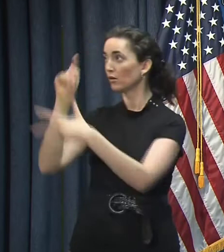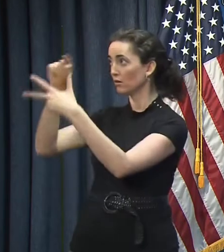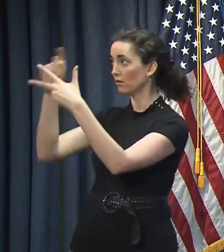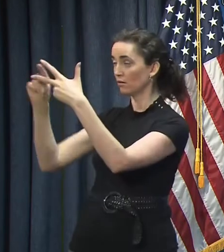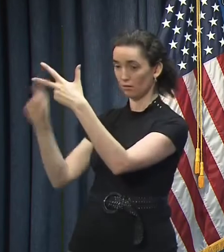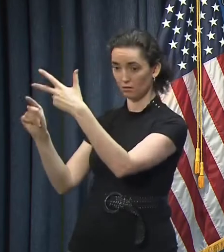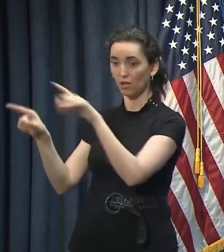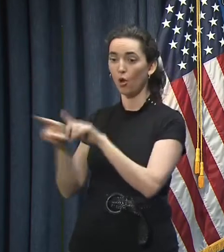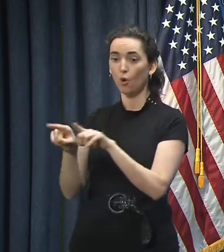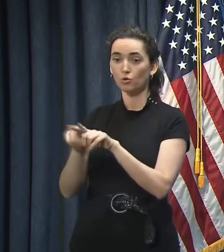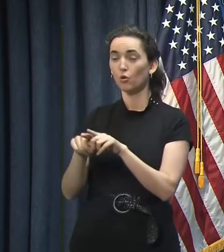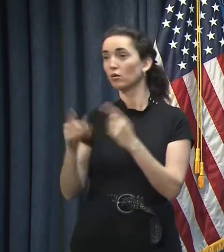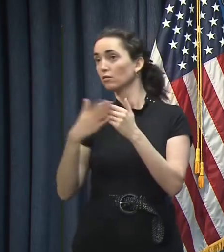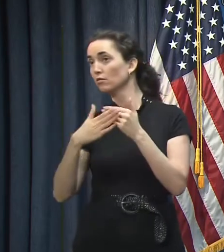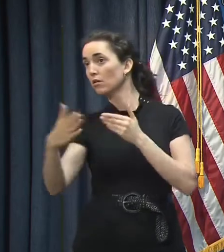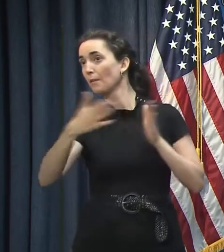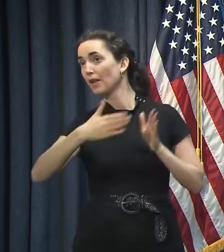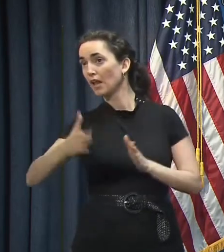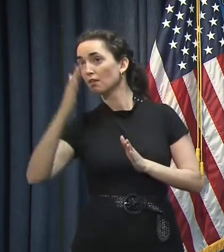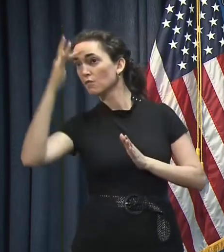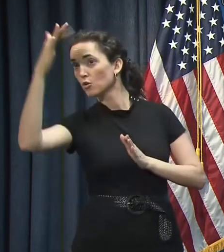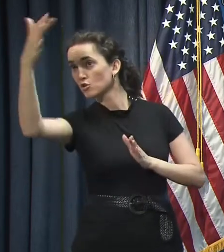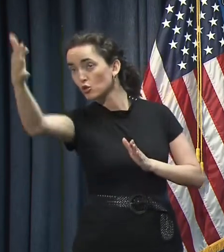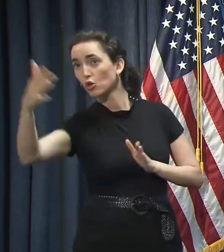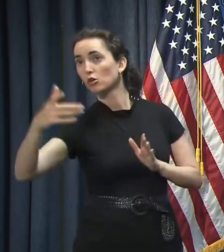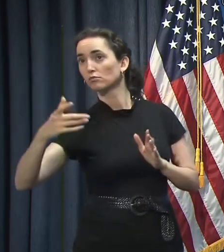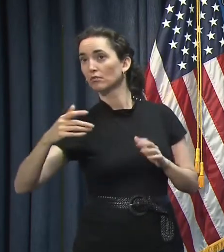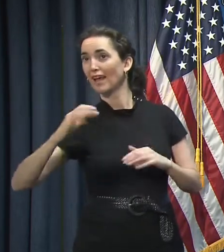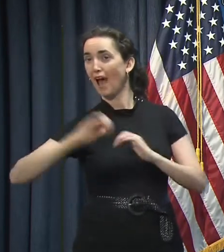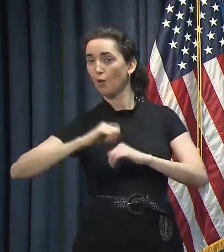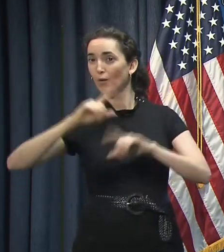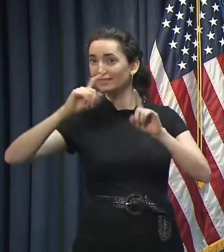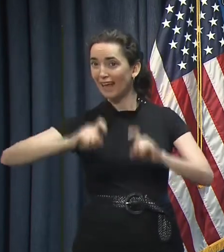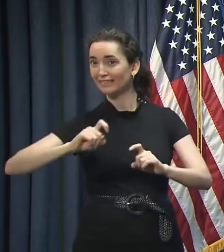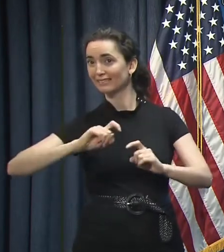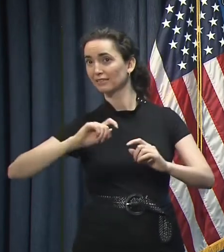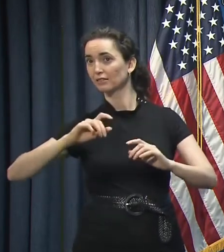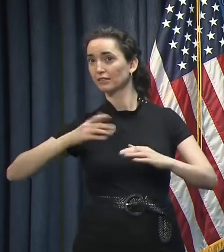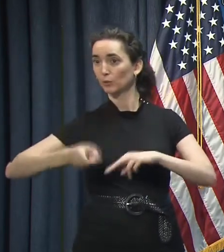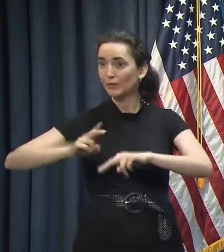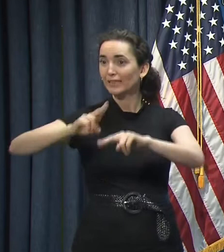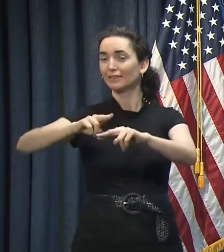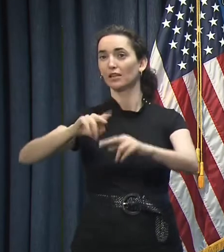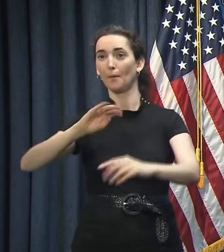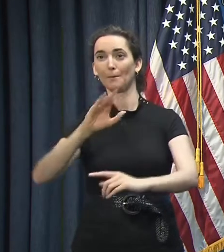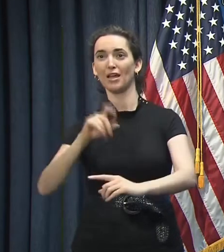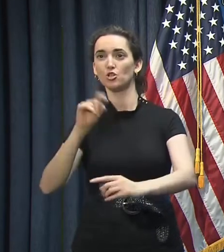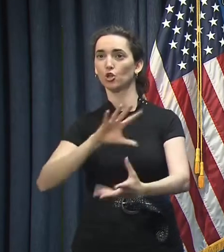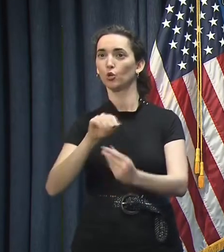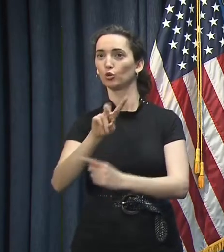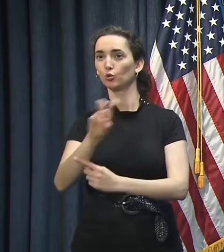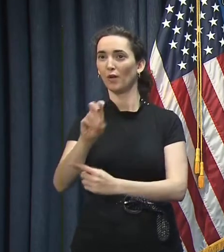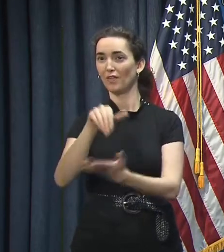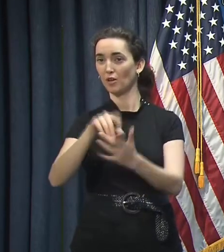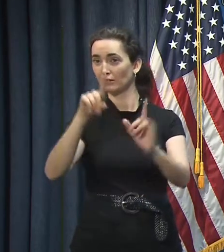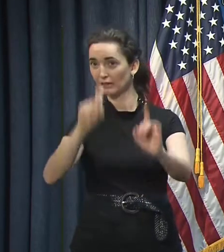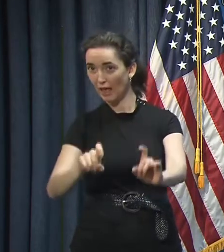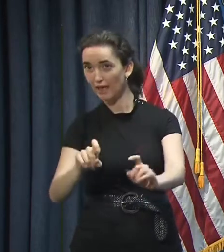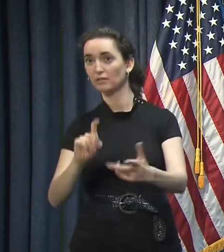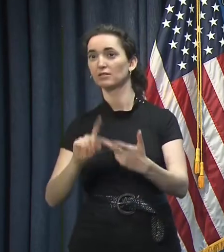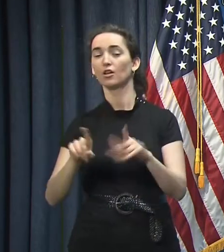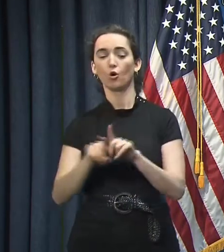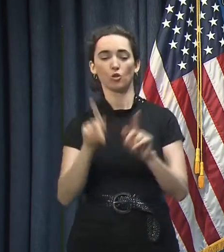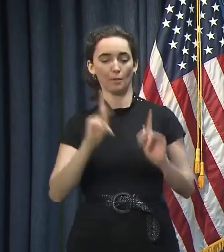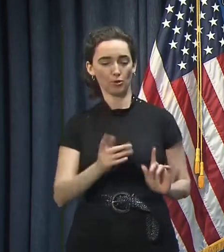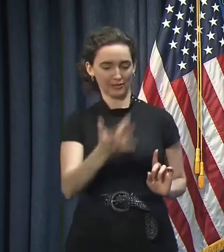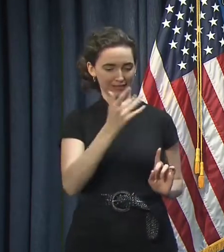the timeline is going forward with respect to the testing. I just told you about the 200,000 tests that we should reach in May, and also the contact tracing